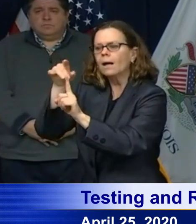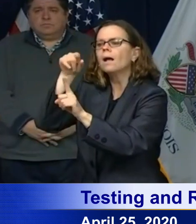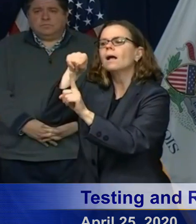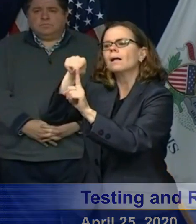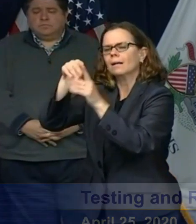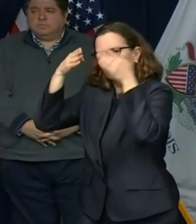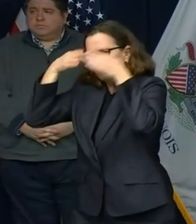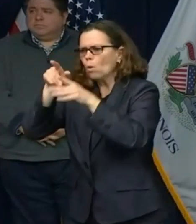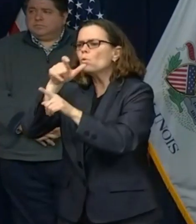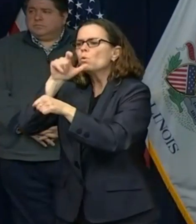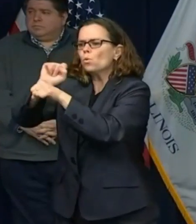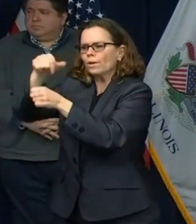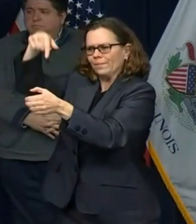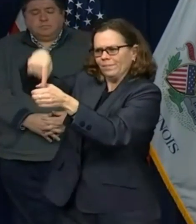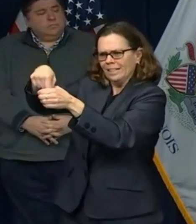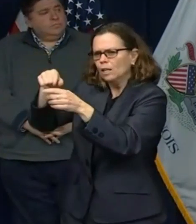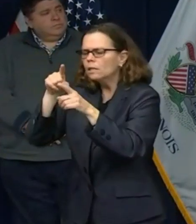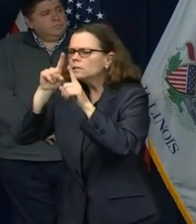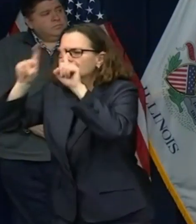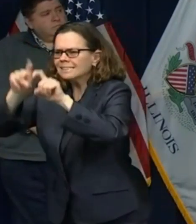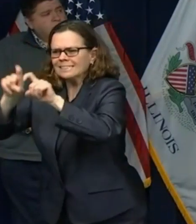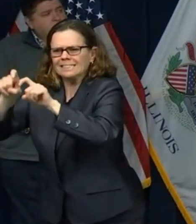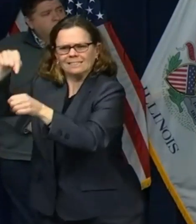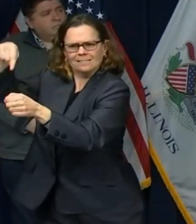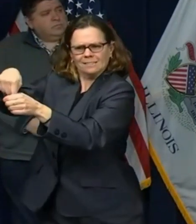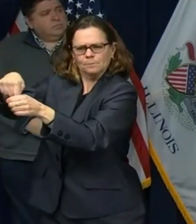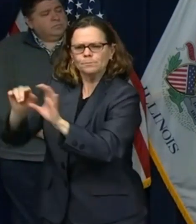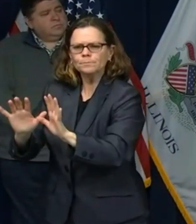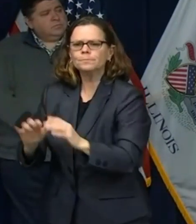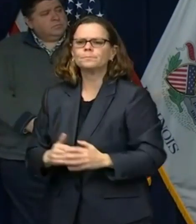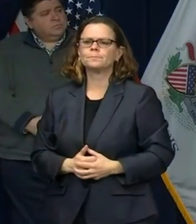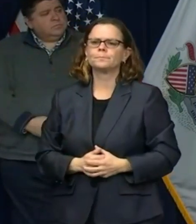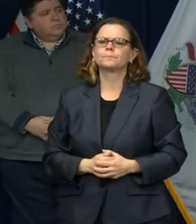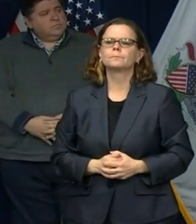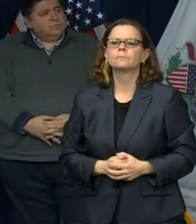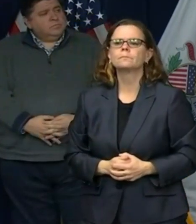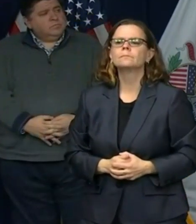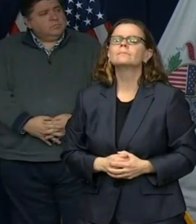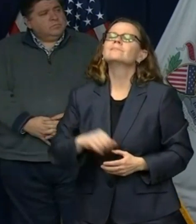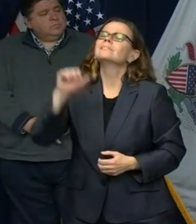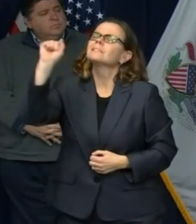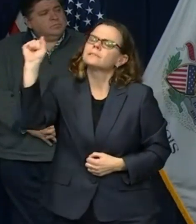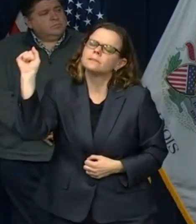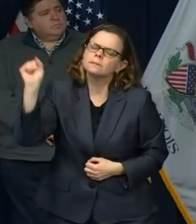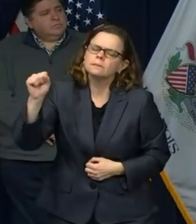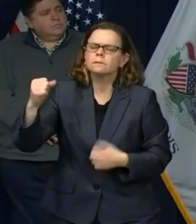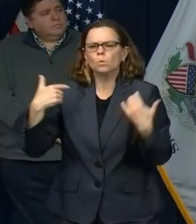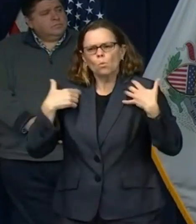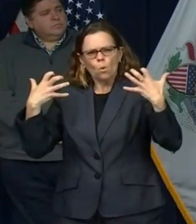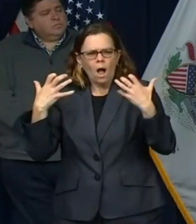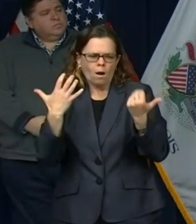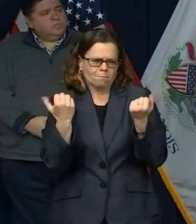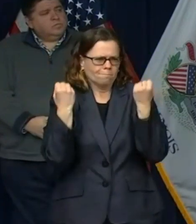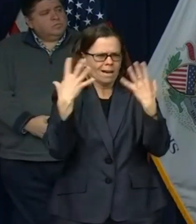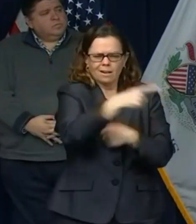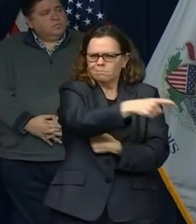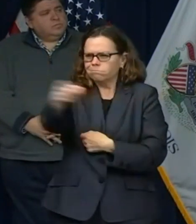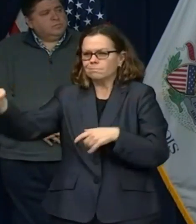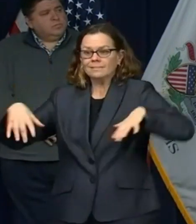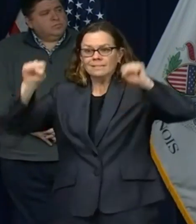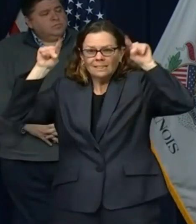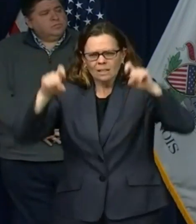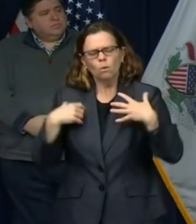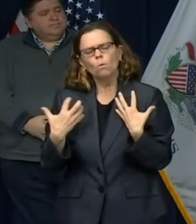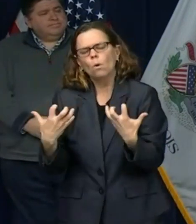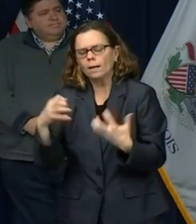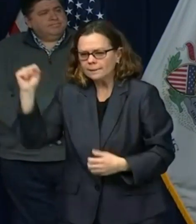we really want to promote testing. We're trying to ramp up our capacity as much as possible so that we can offer testing to as many